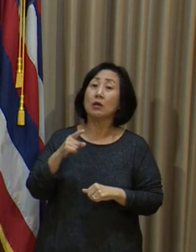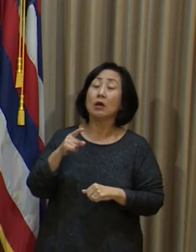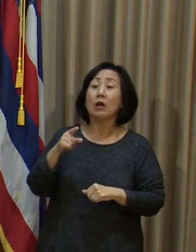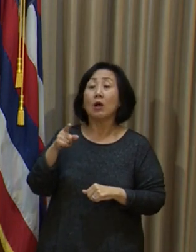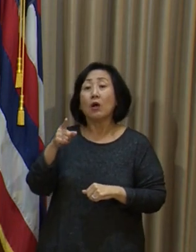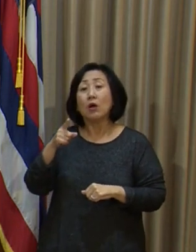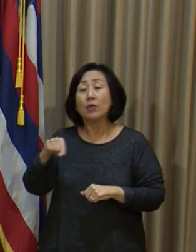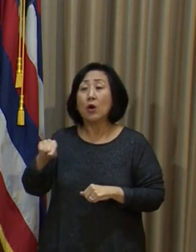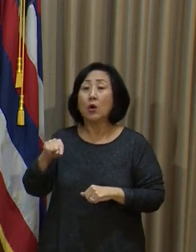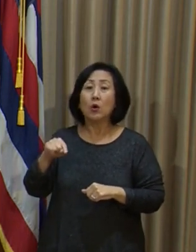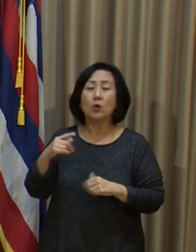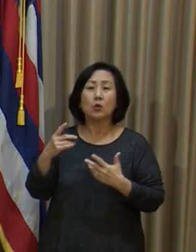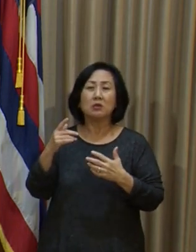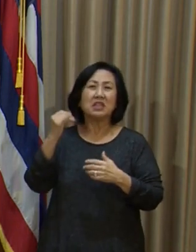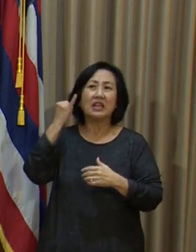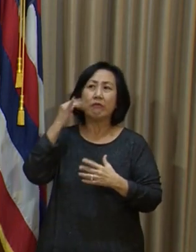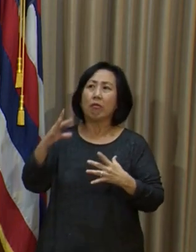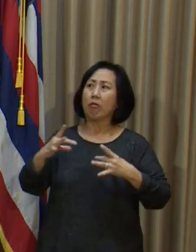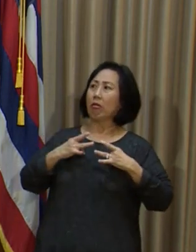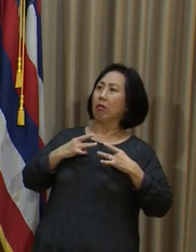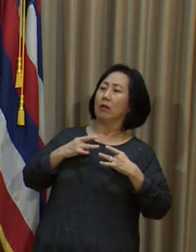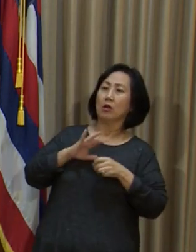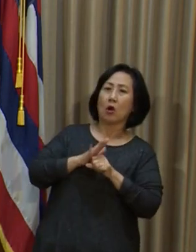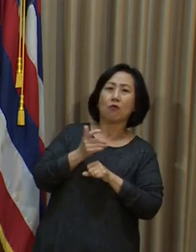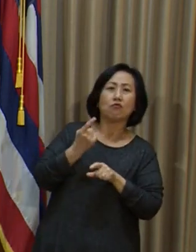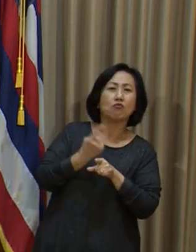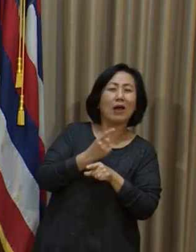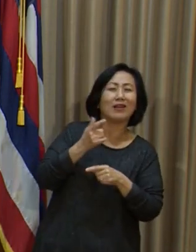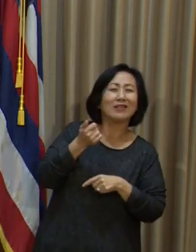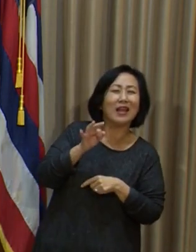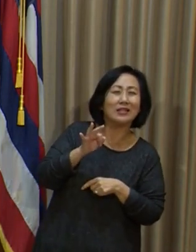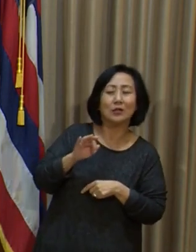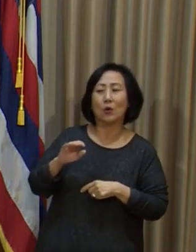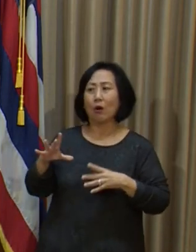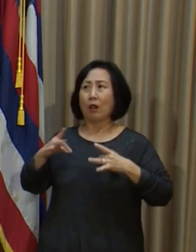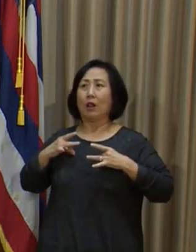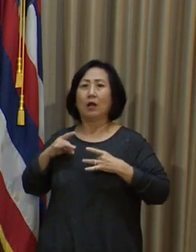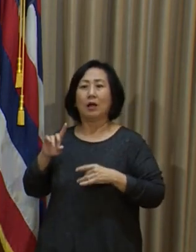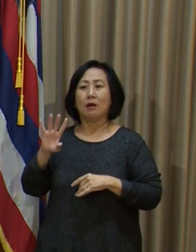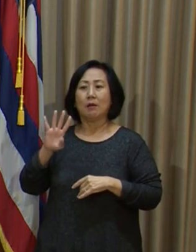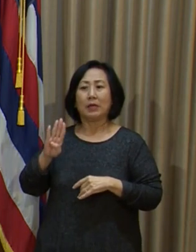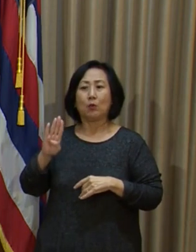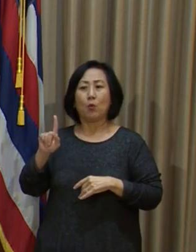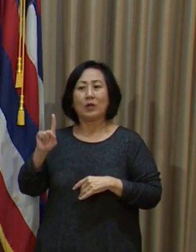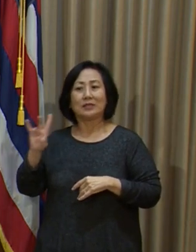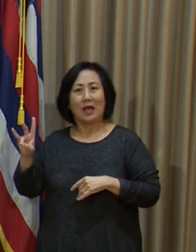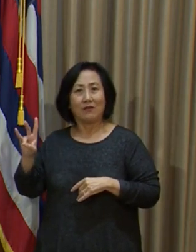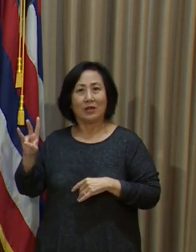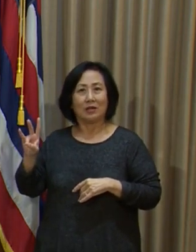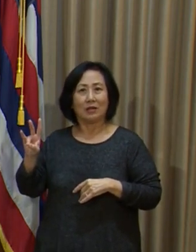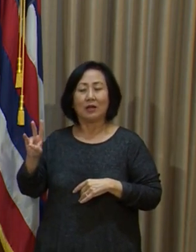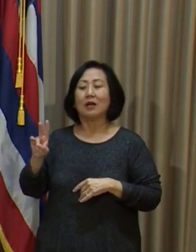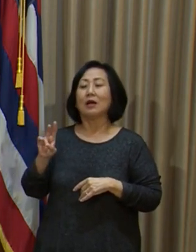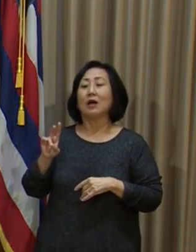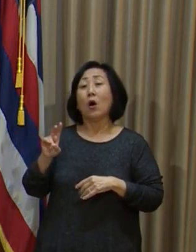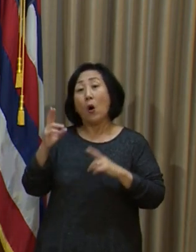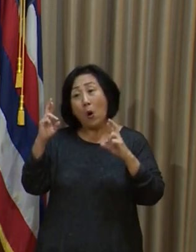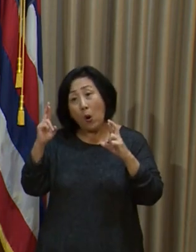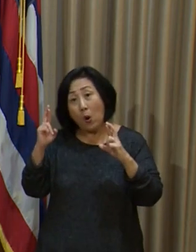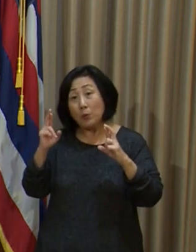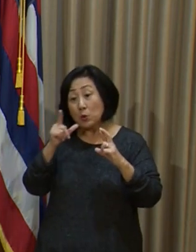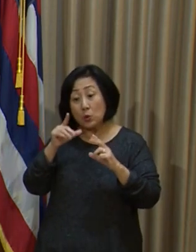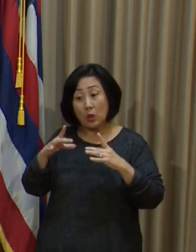variant, the regular variant of COVID-19 or the B117 variant, if people catch that, will hopefully be younger